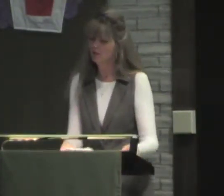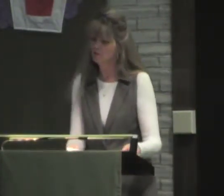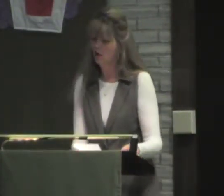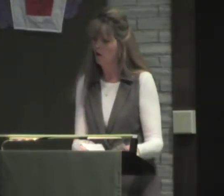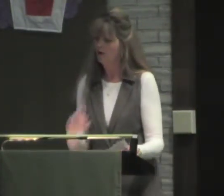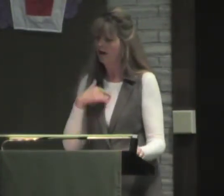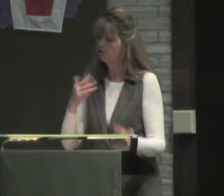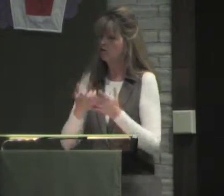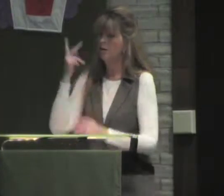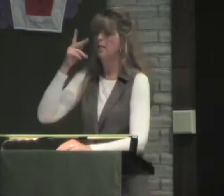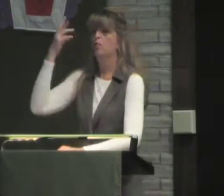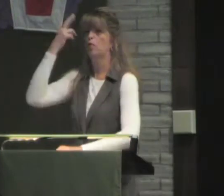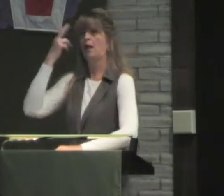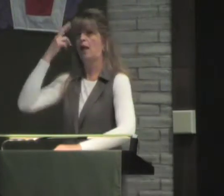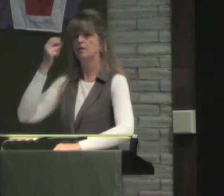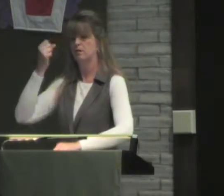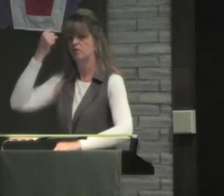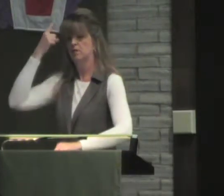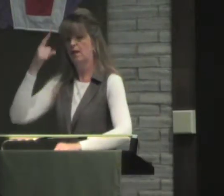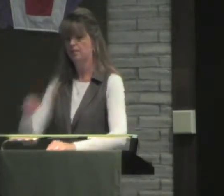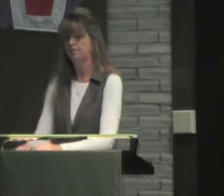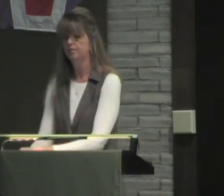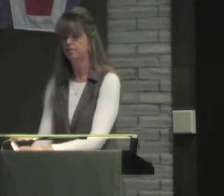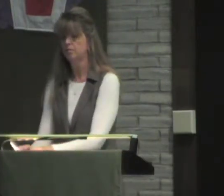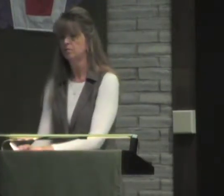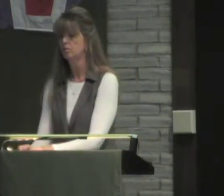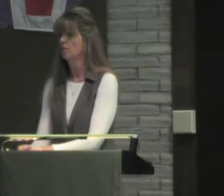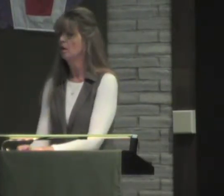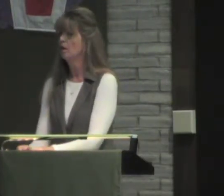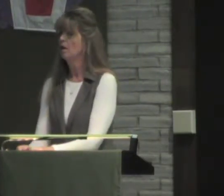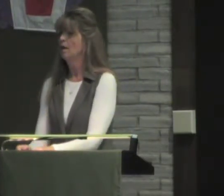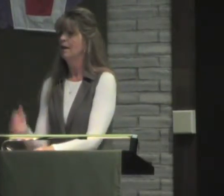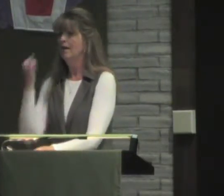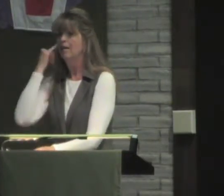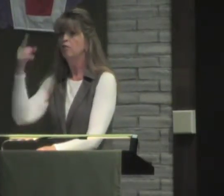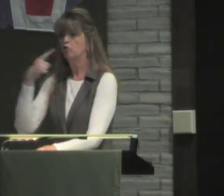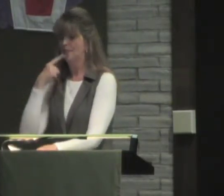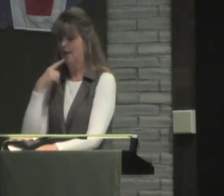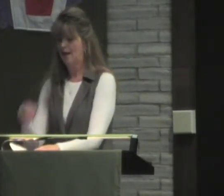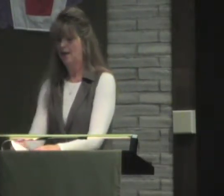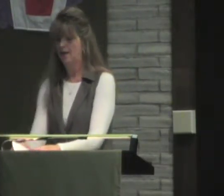pretty terrible ways. I just want people to realize and understand